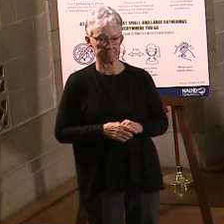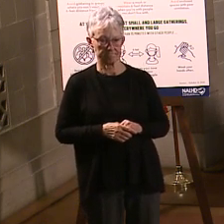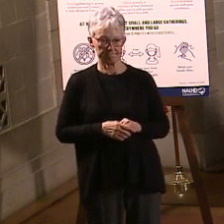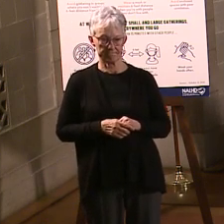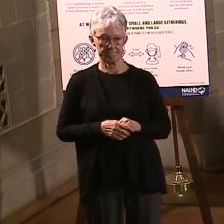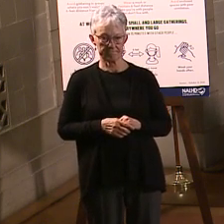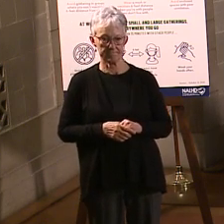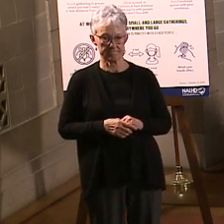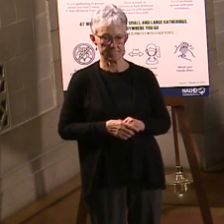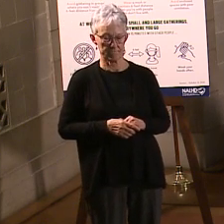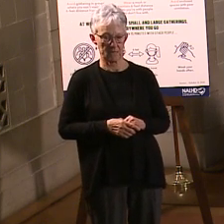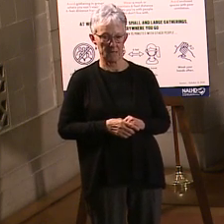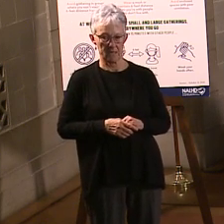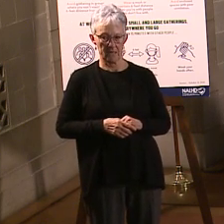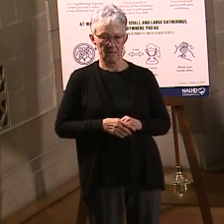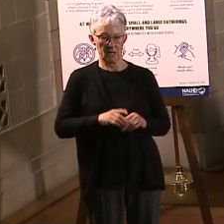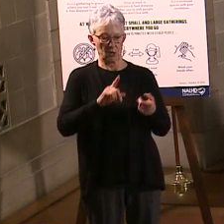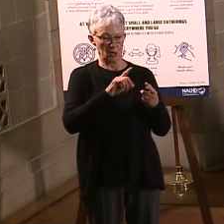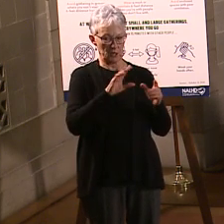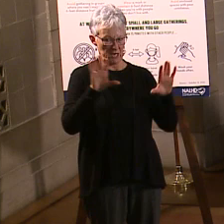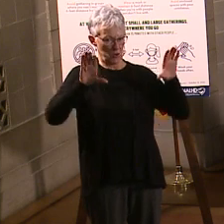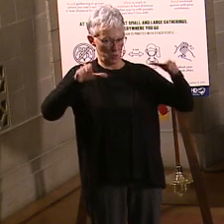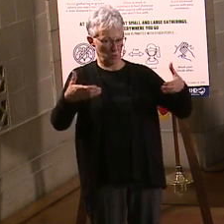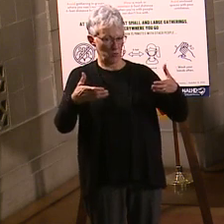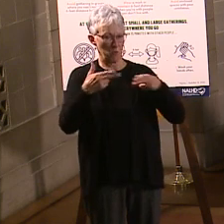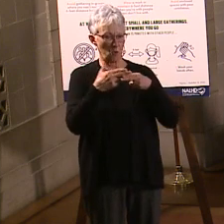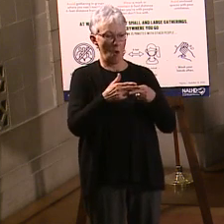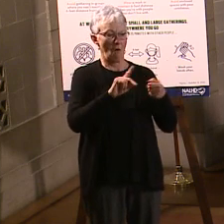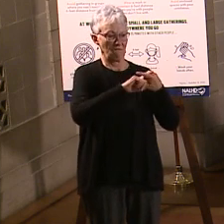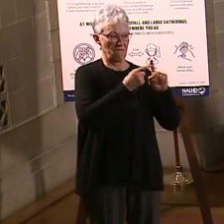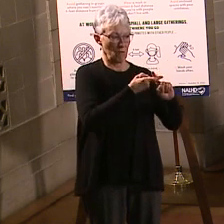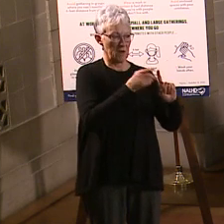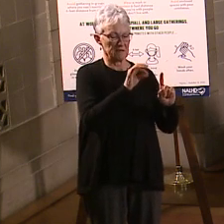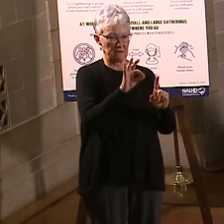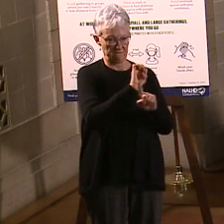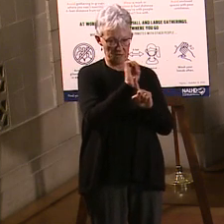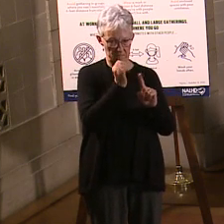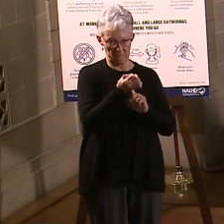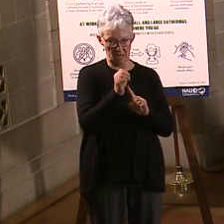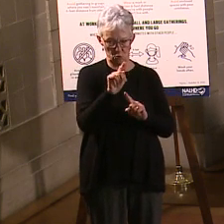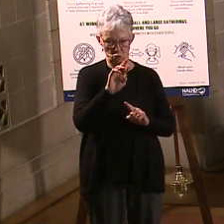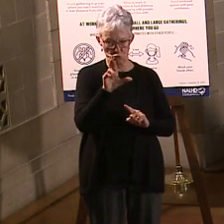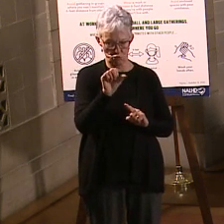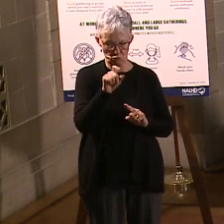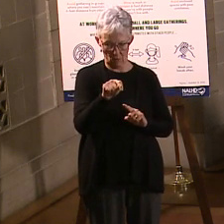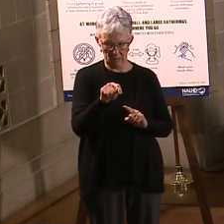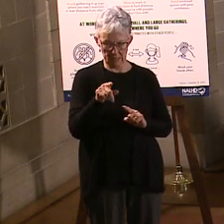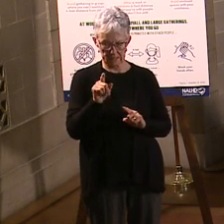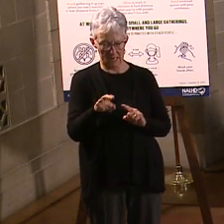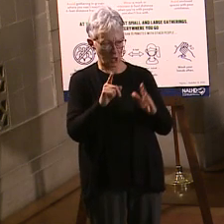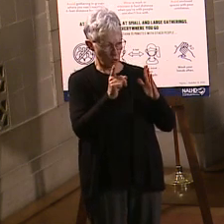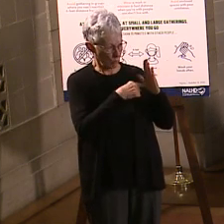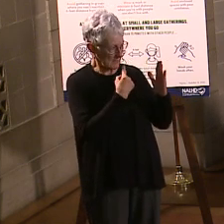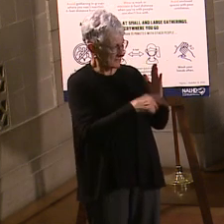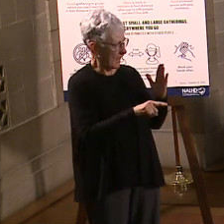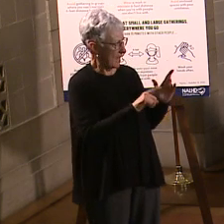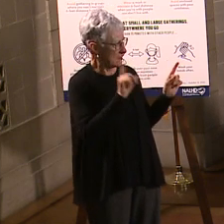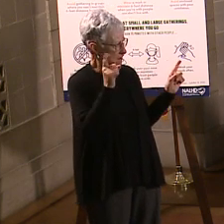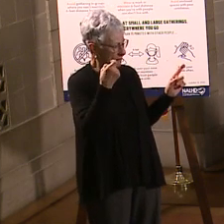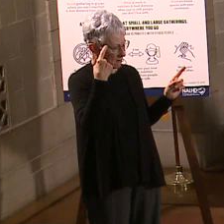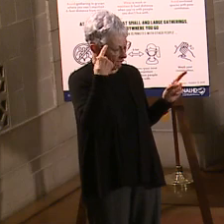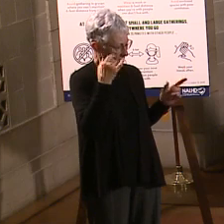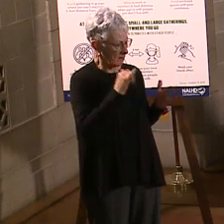for the all-white male makeup of the trust board after recent appointments that